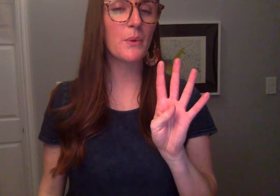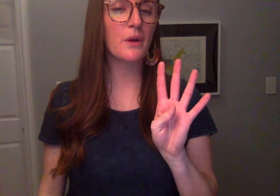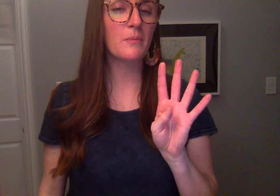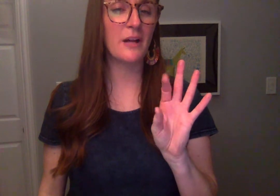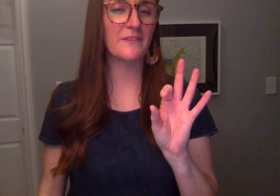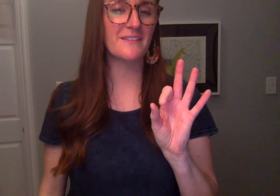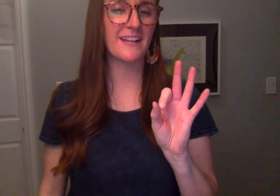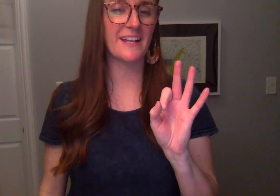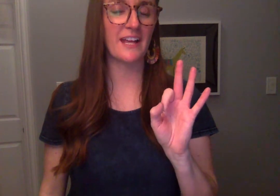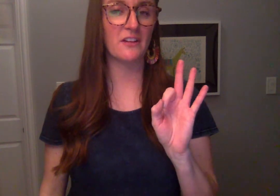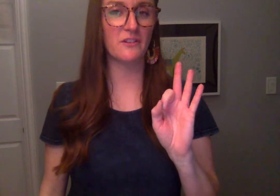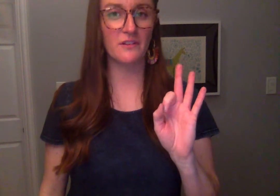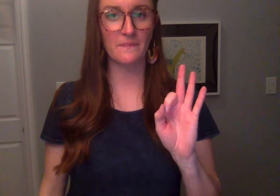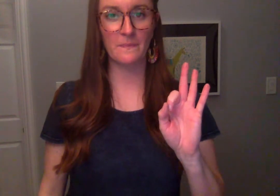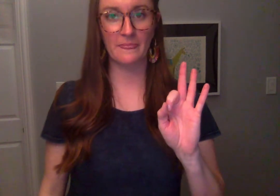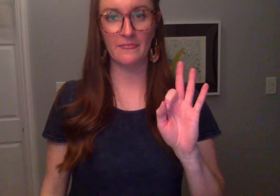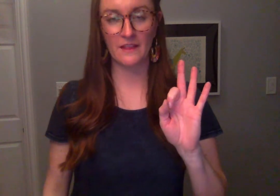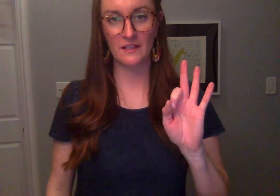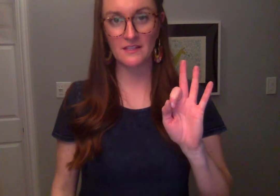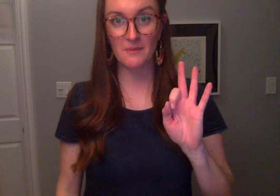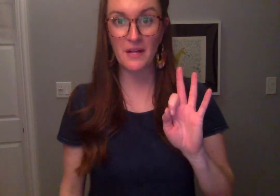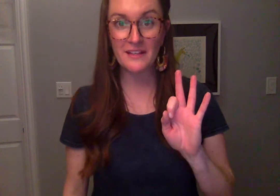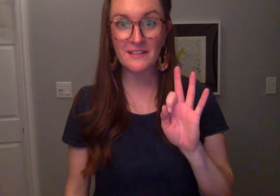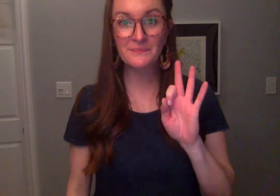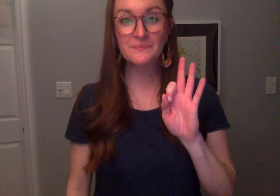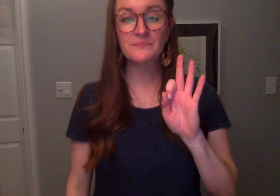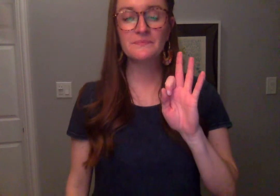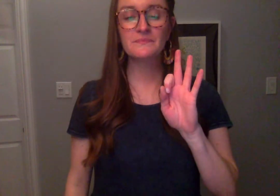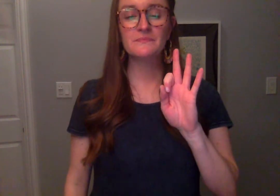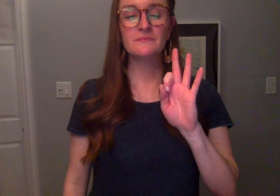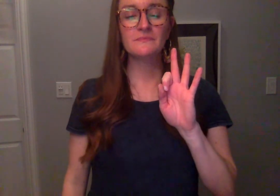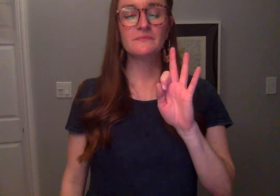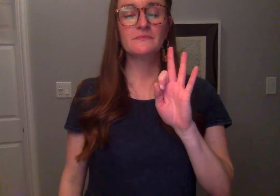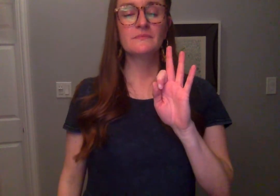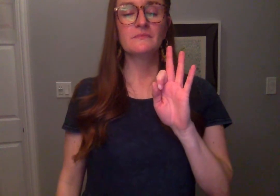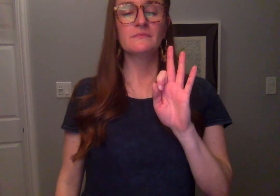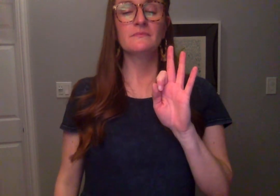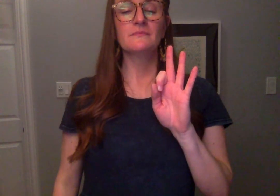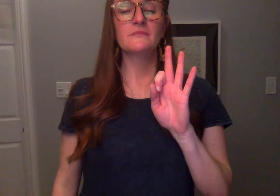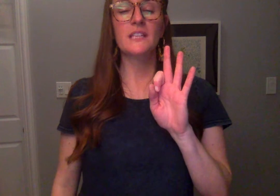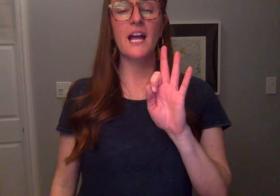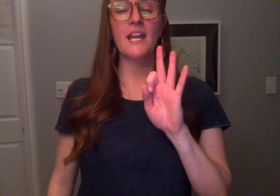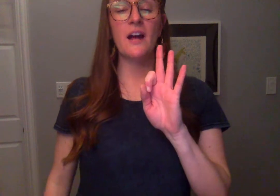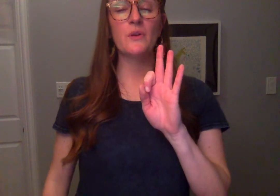Pull out the second candle. Deep breath in and out.